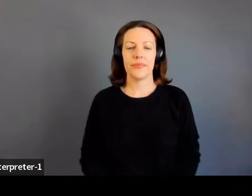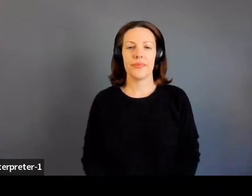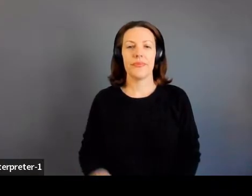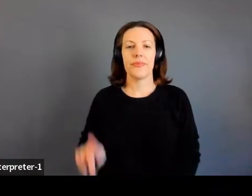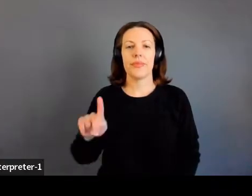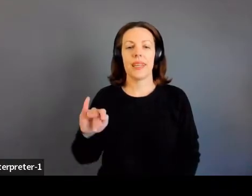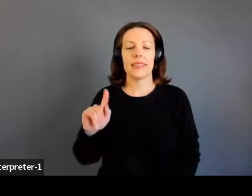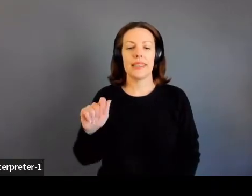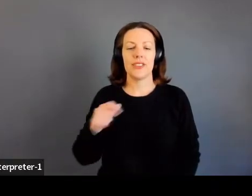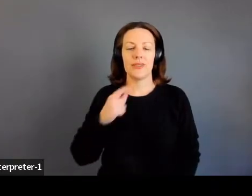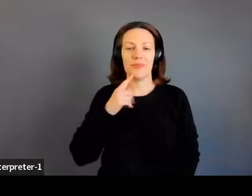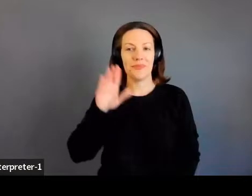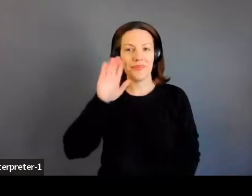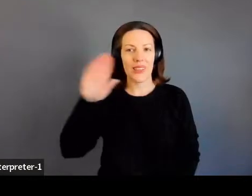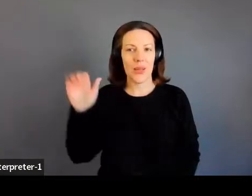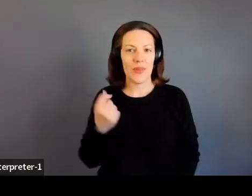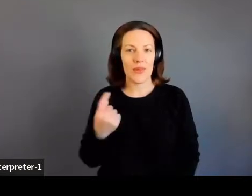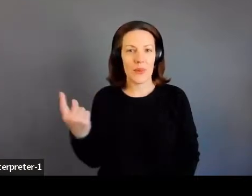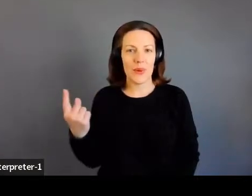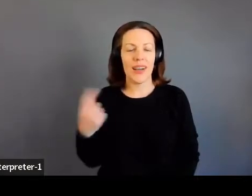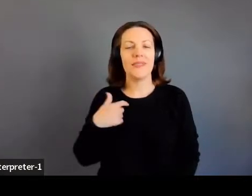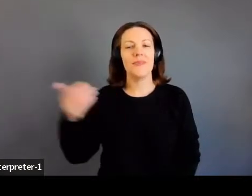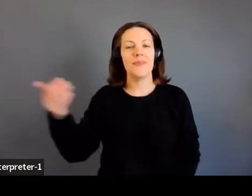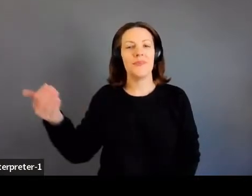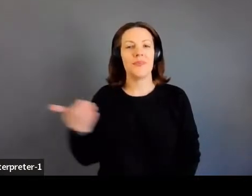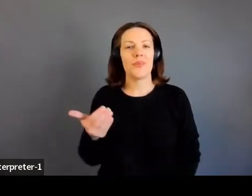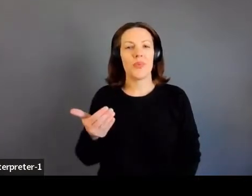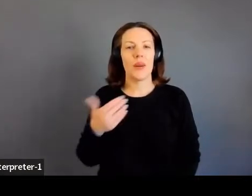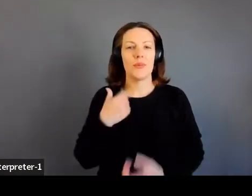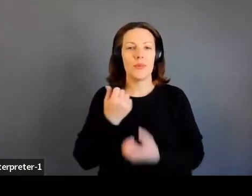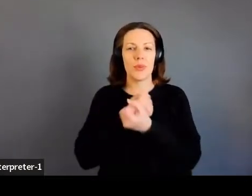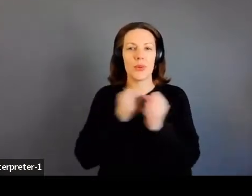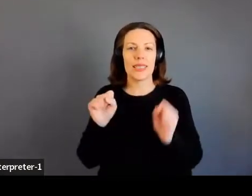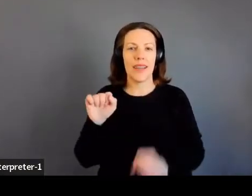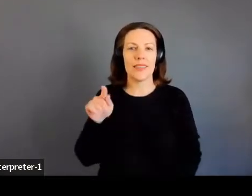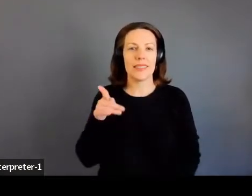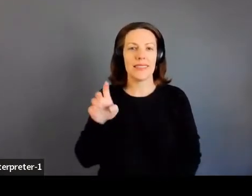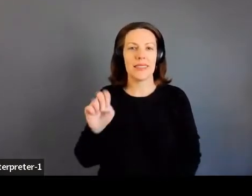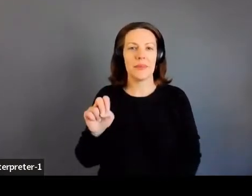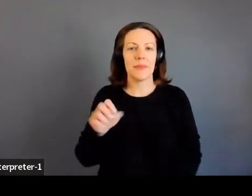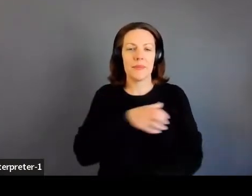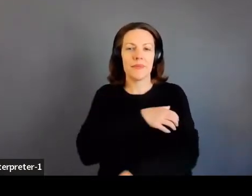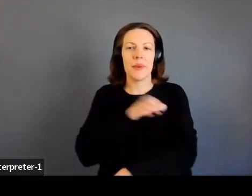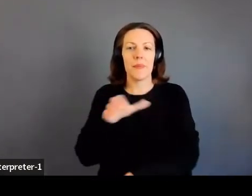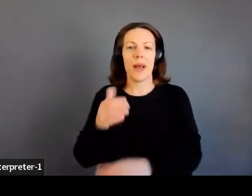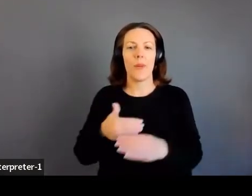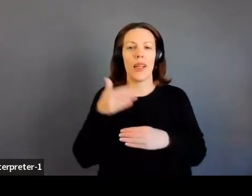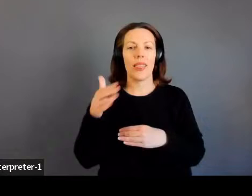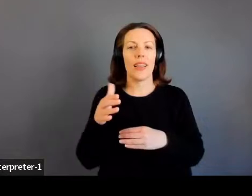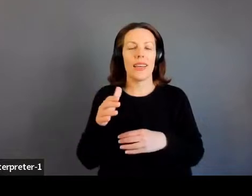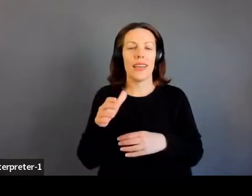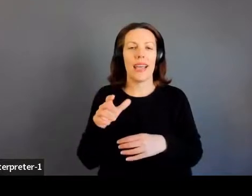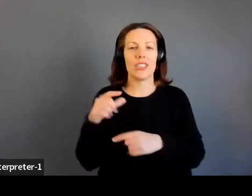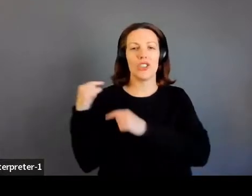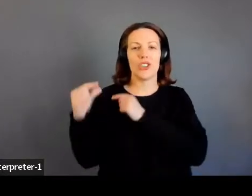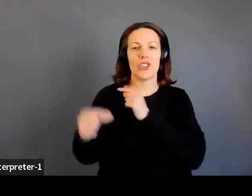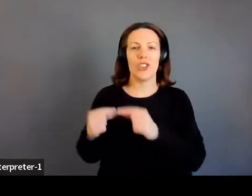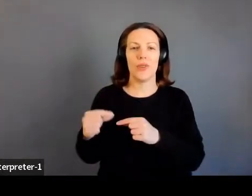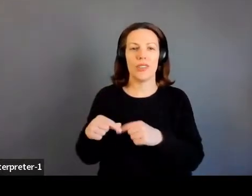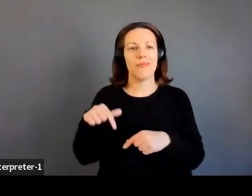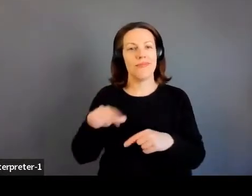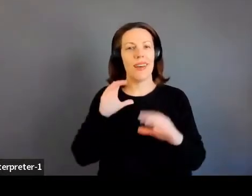Hello, everyone, and welcome to Safe Space, Empowering the Next Generation, a conversation